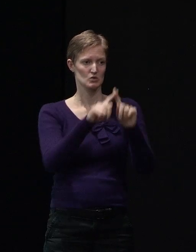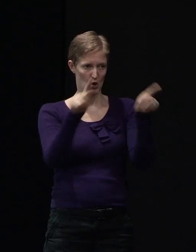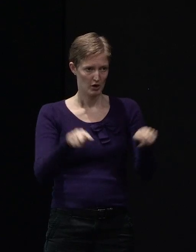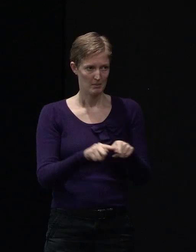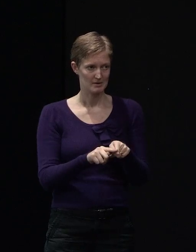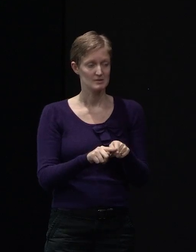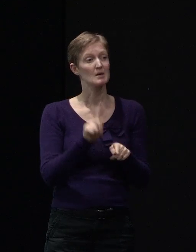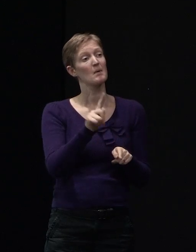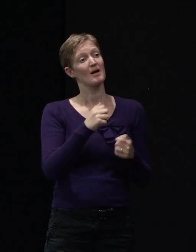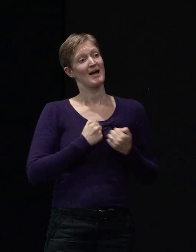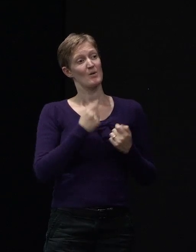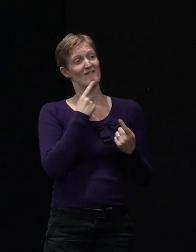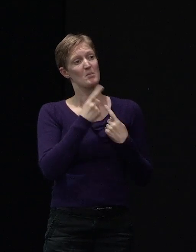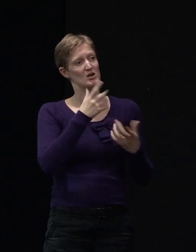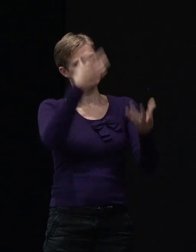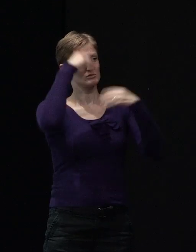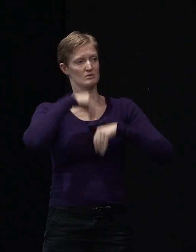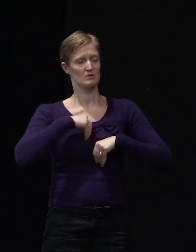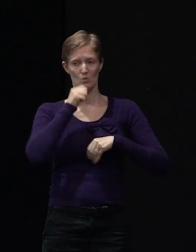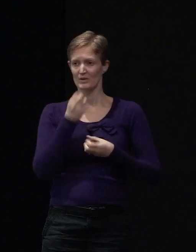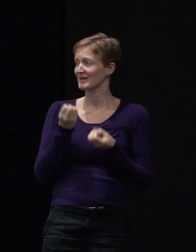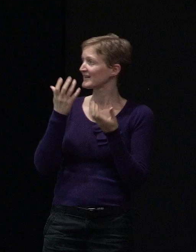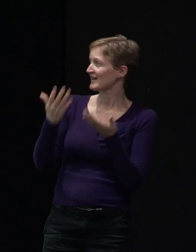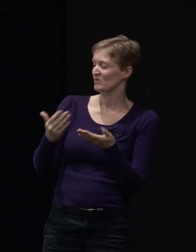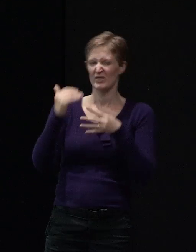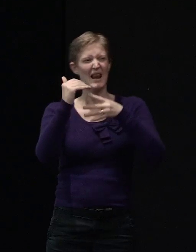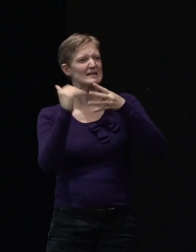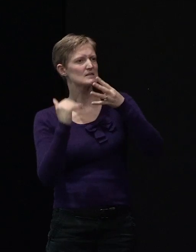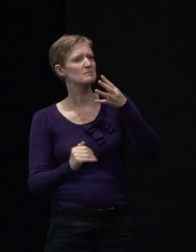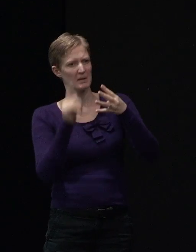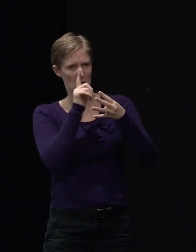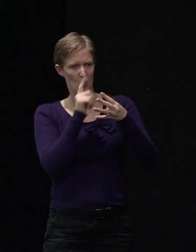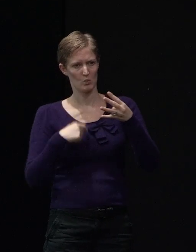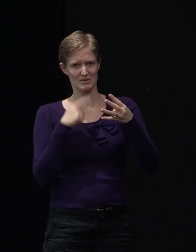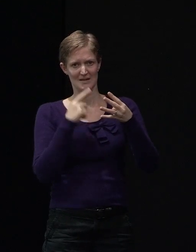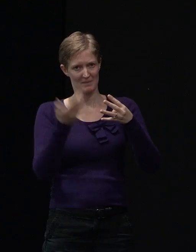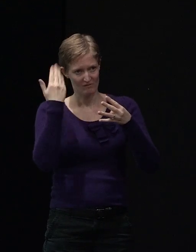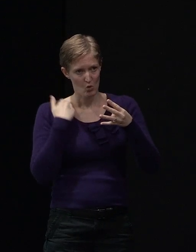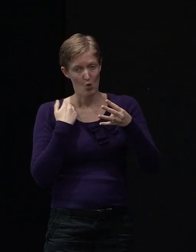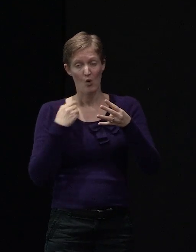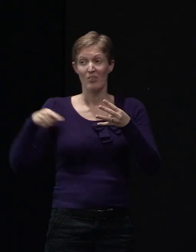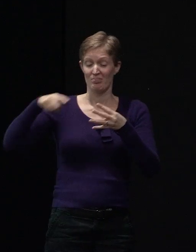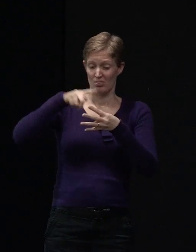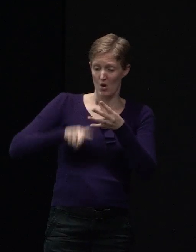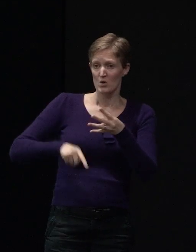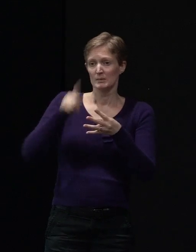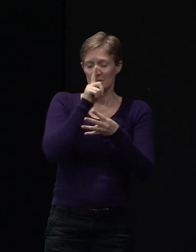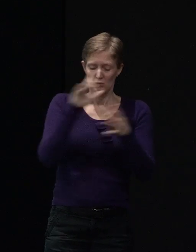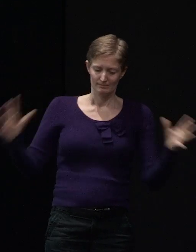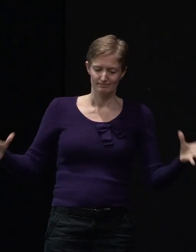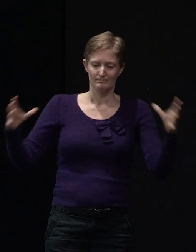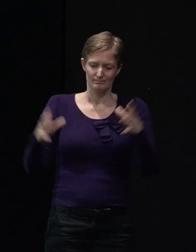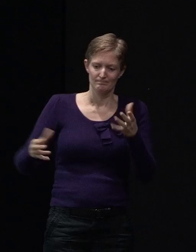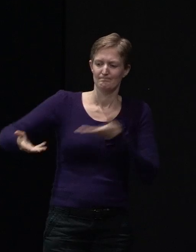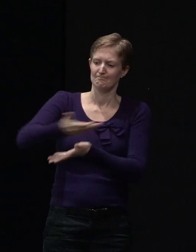MBIE brands, City Council, they will then sit together and see if any